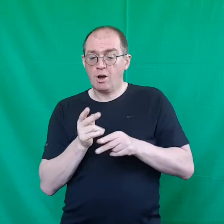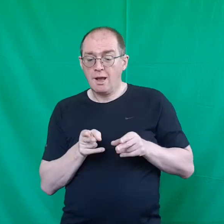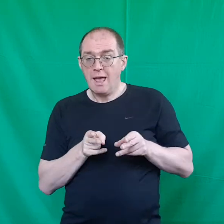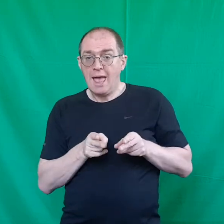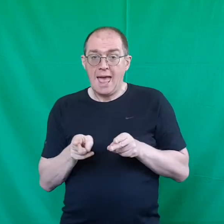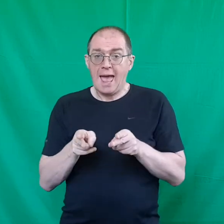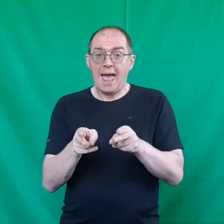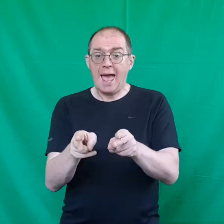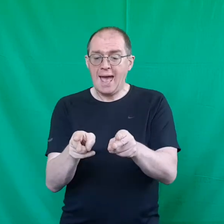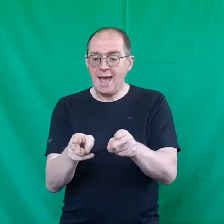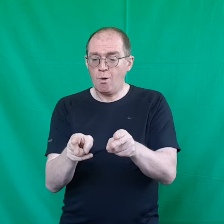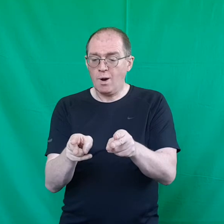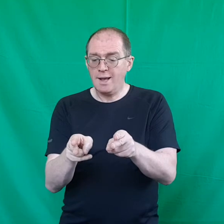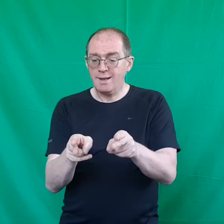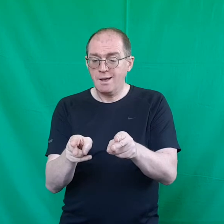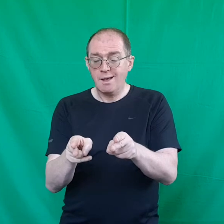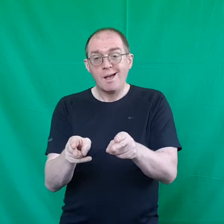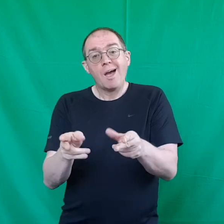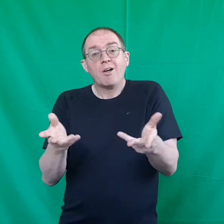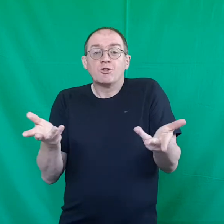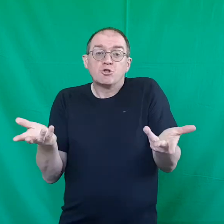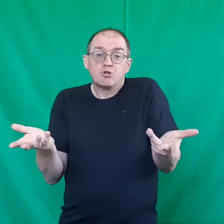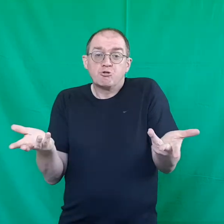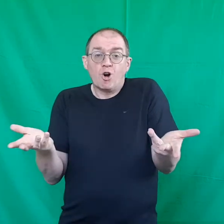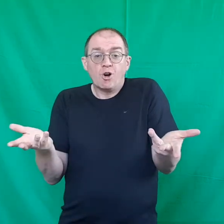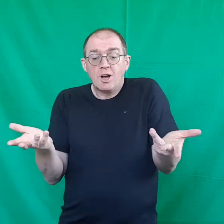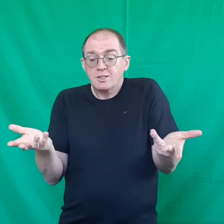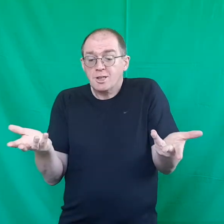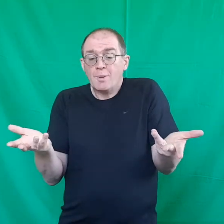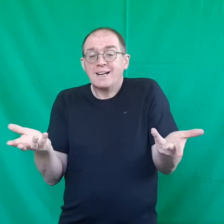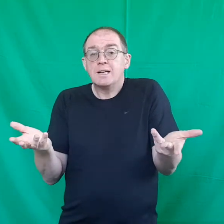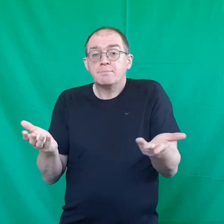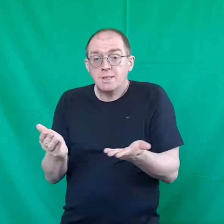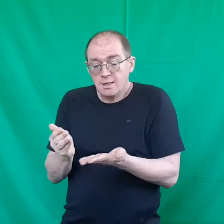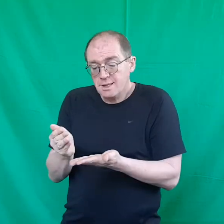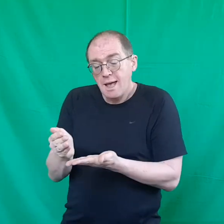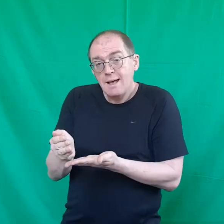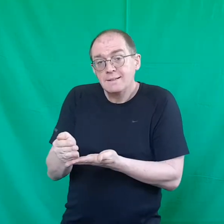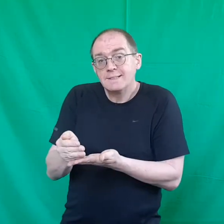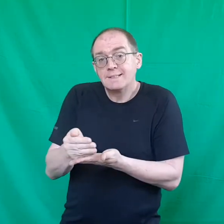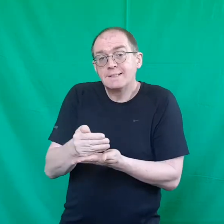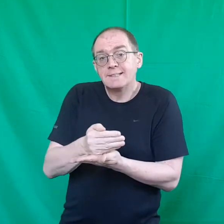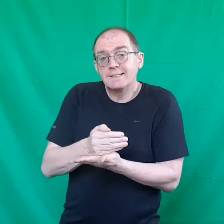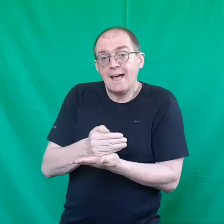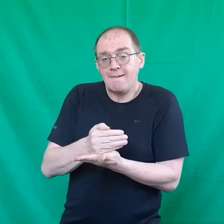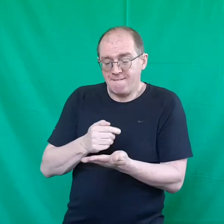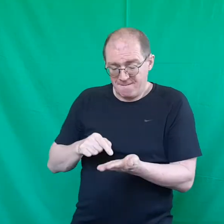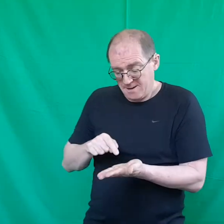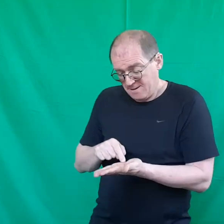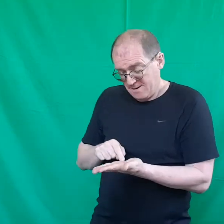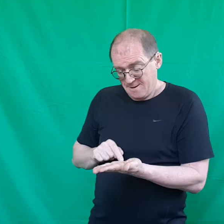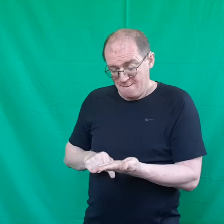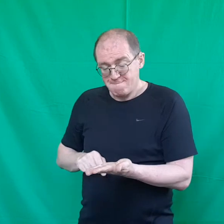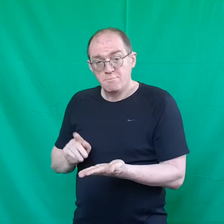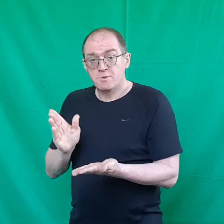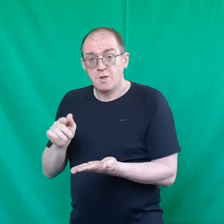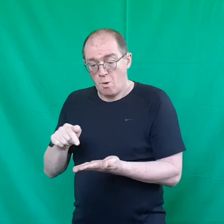highway so so it keeps us safe so